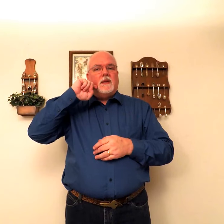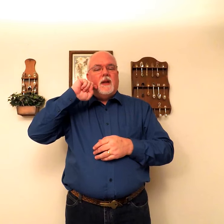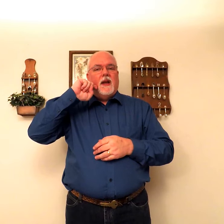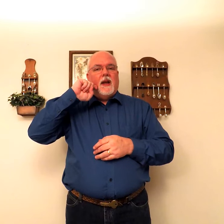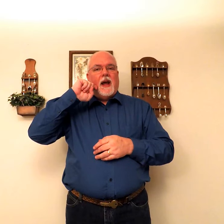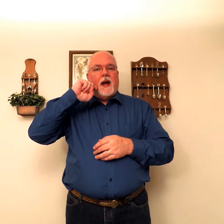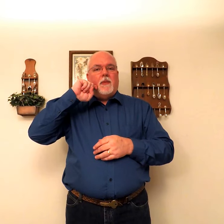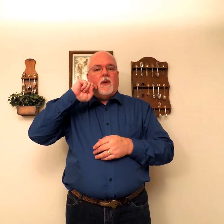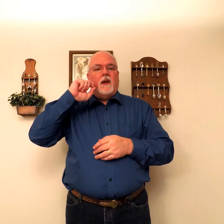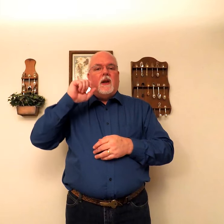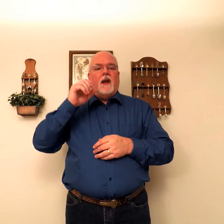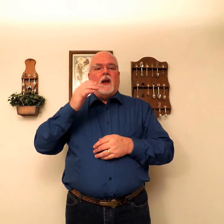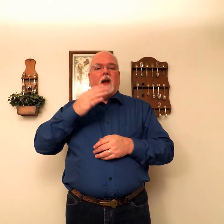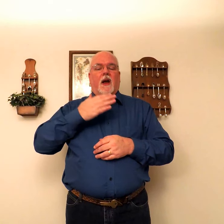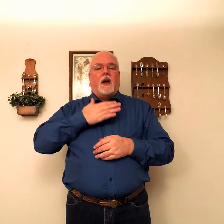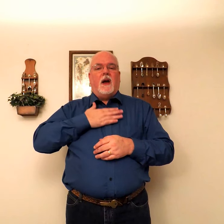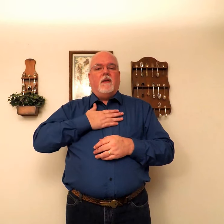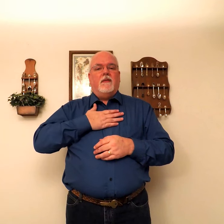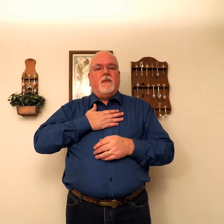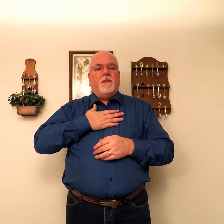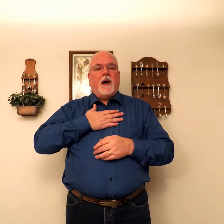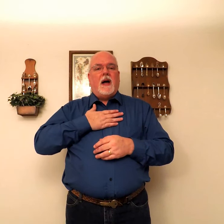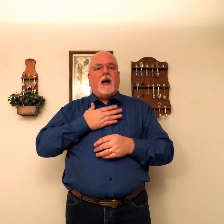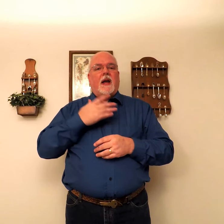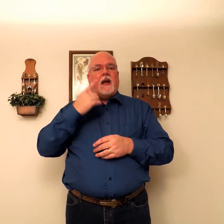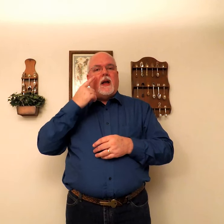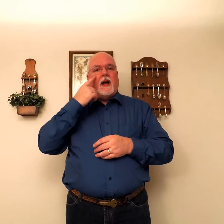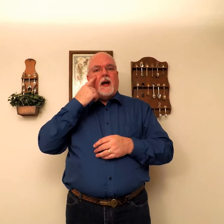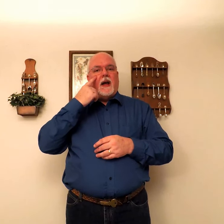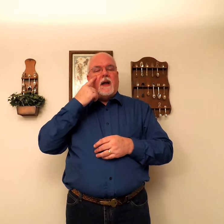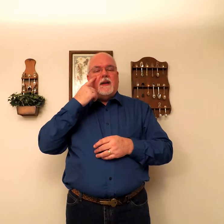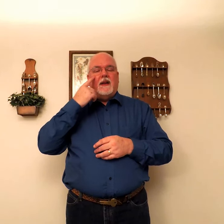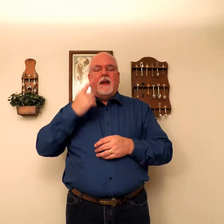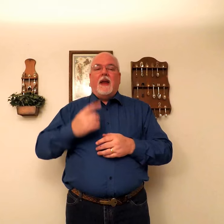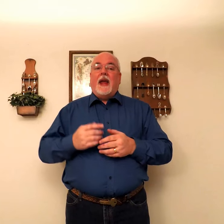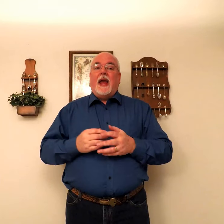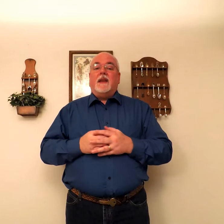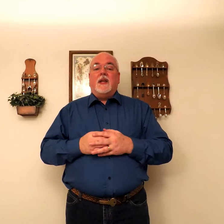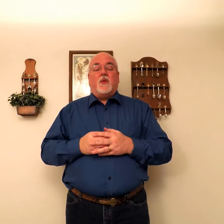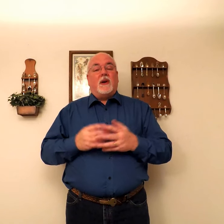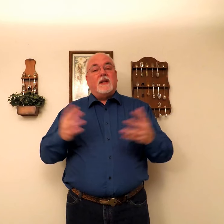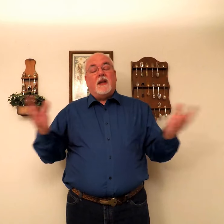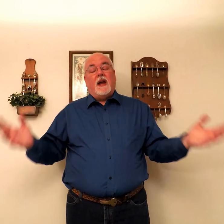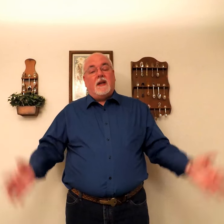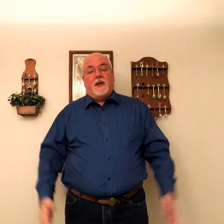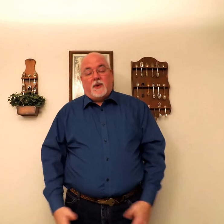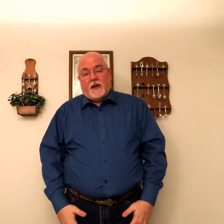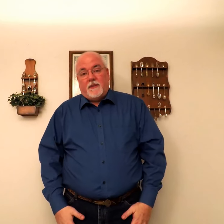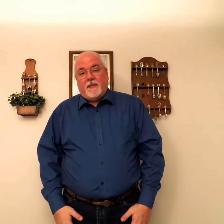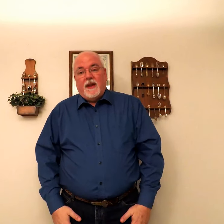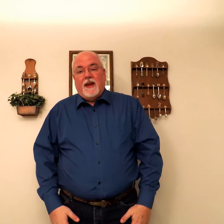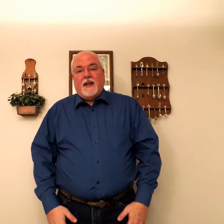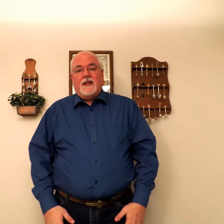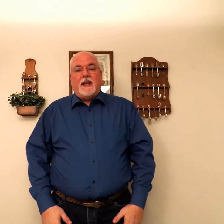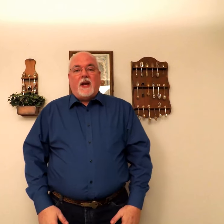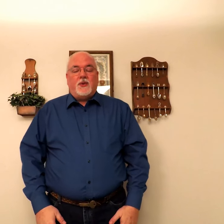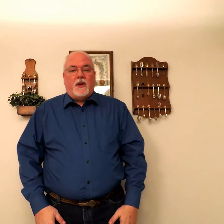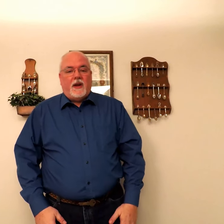Twist. Apple. Of. My. Eye. And this we're going to sign literally. This is actually